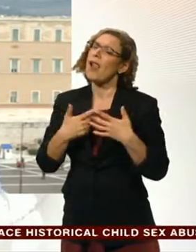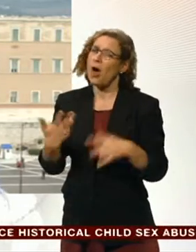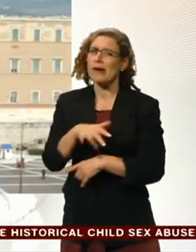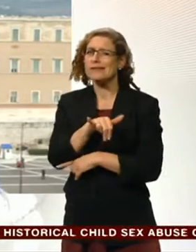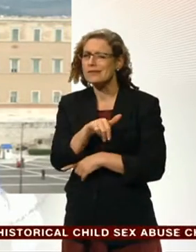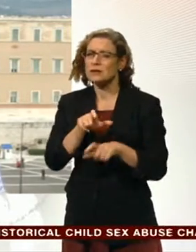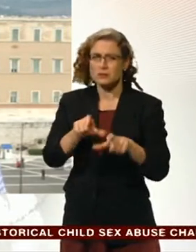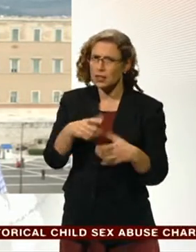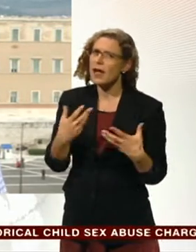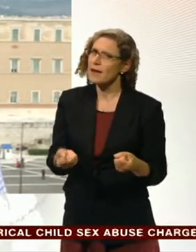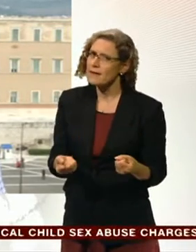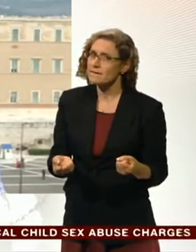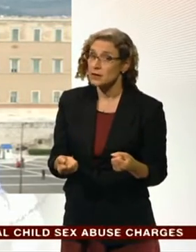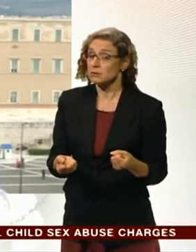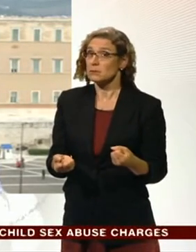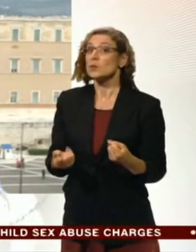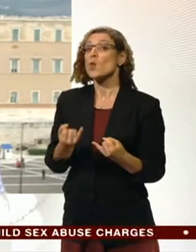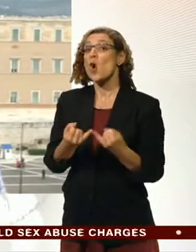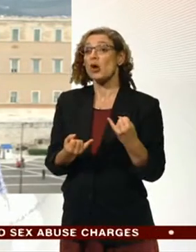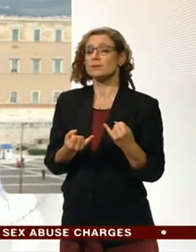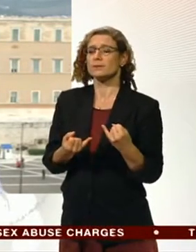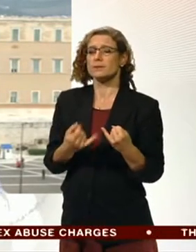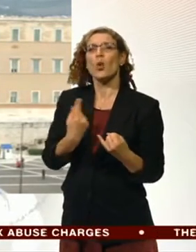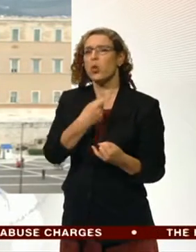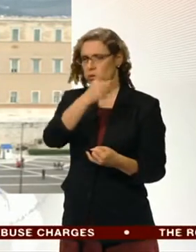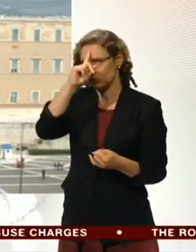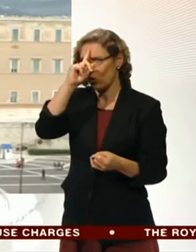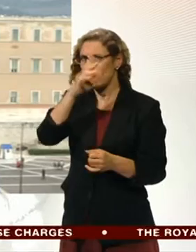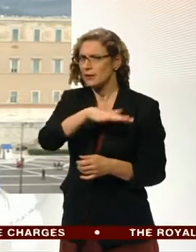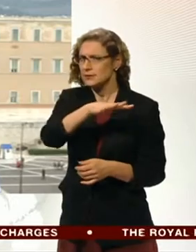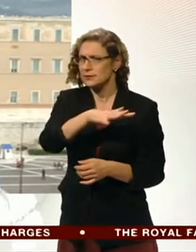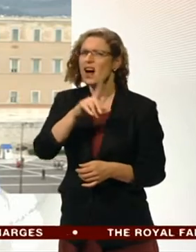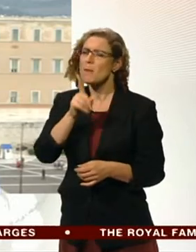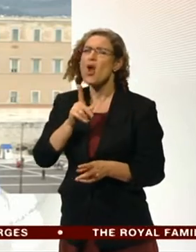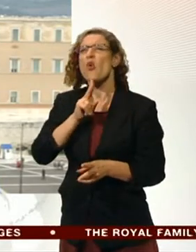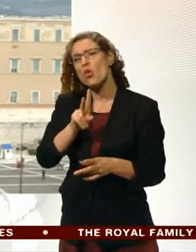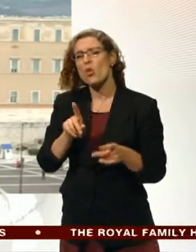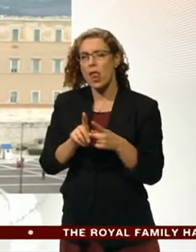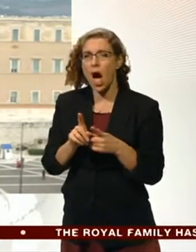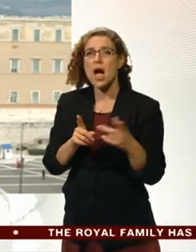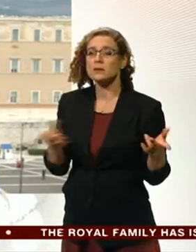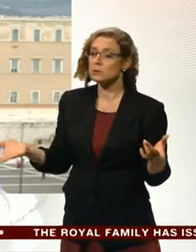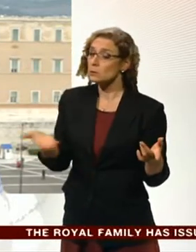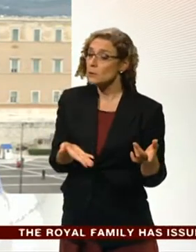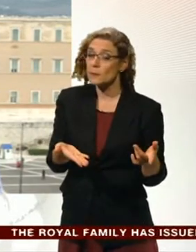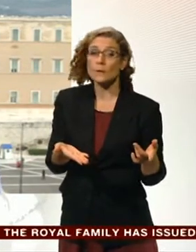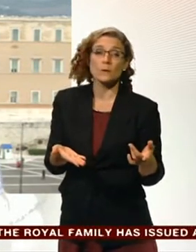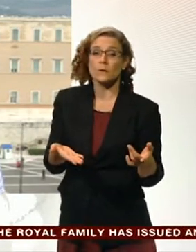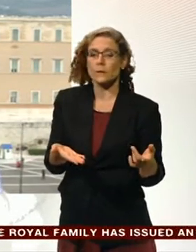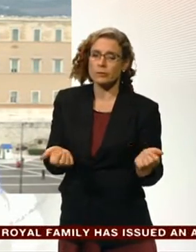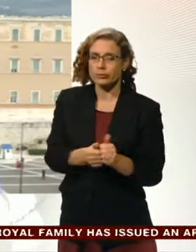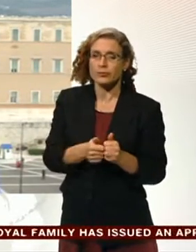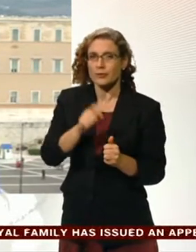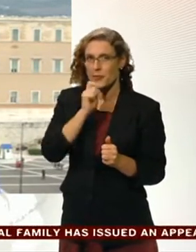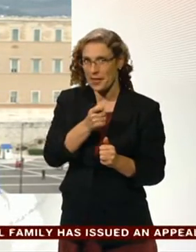some quarters, notably from Germany, but the signs are, too, that they will approve the deal. If they do, then Mr Tsipras